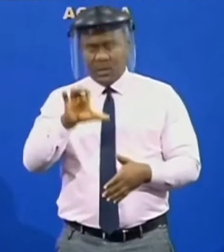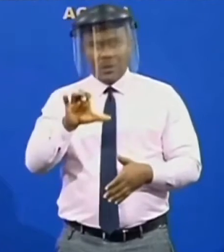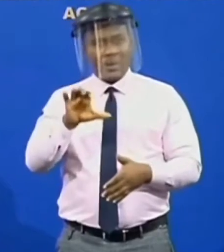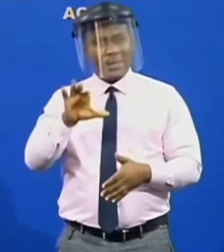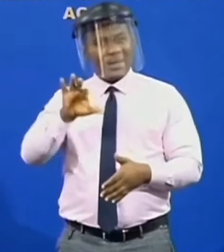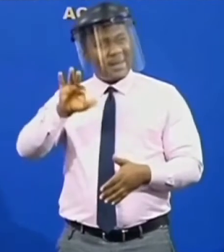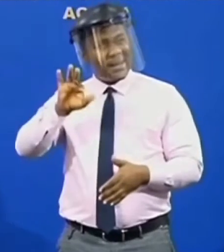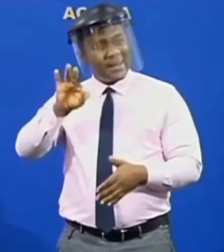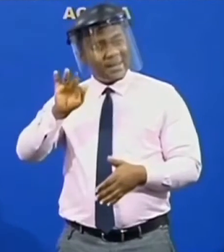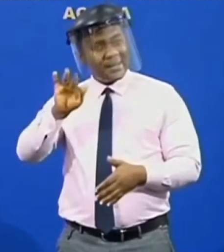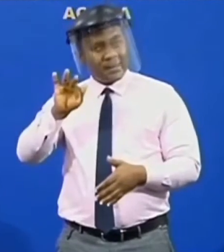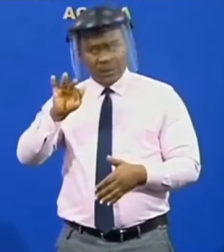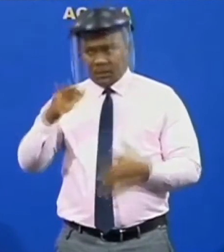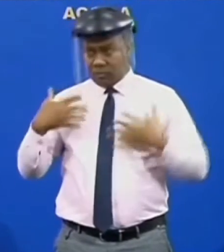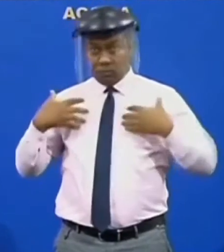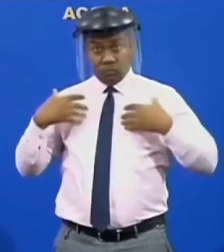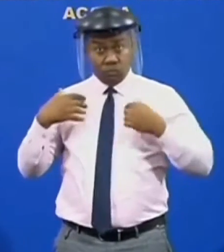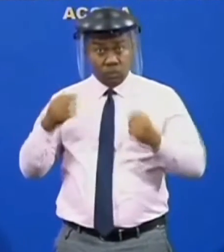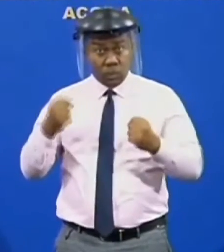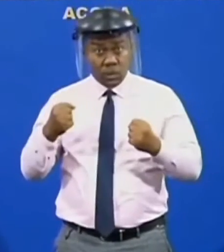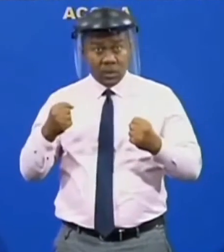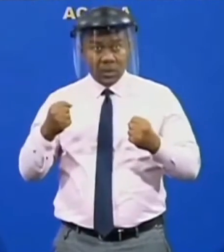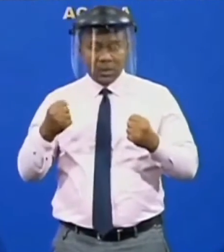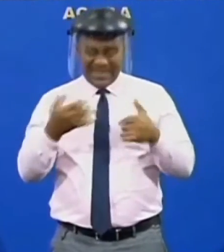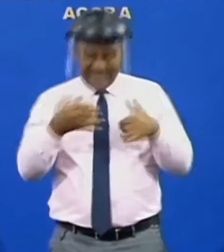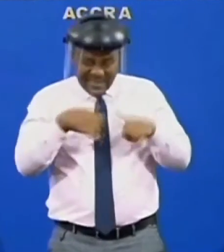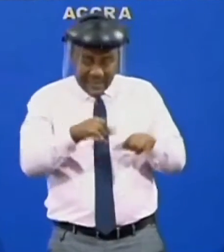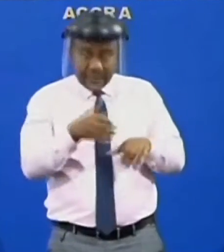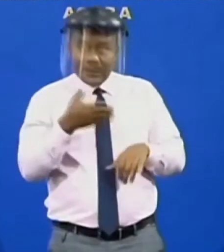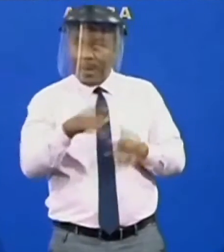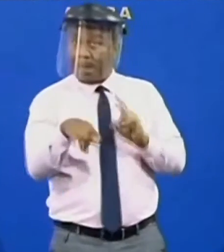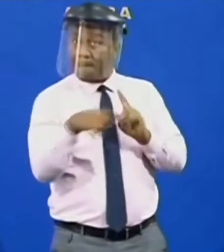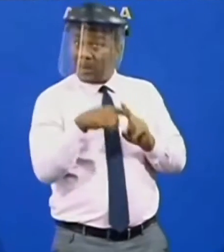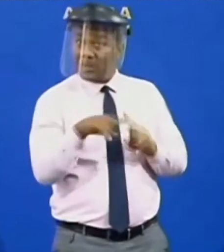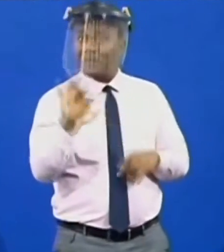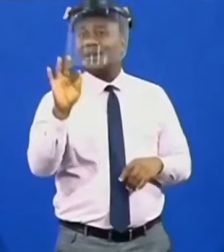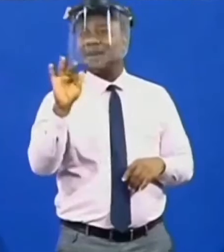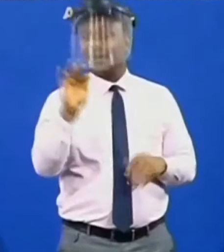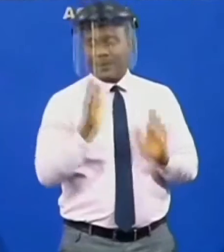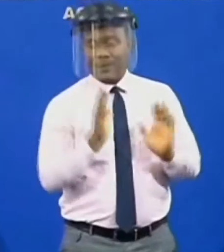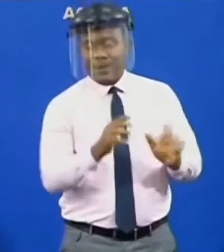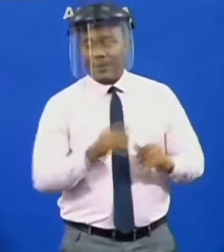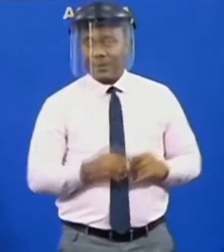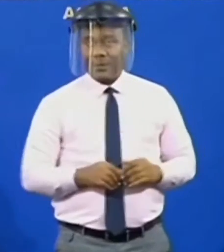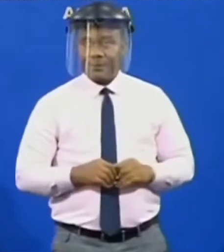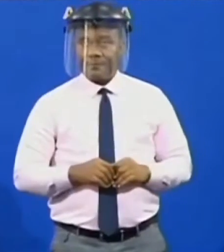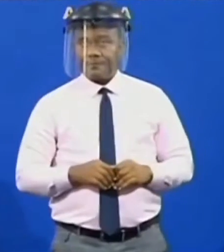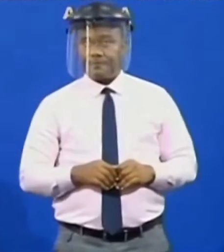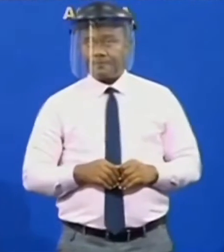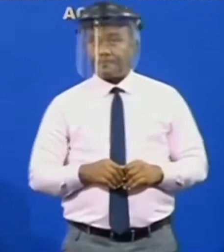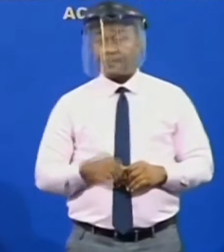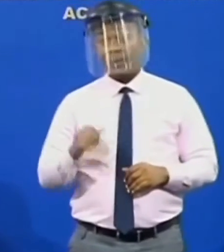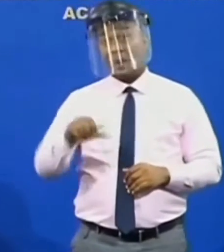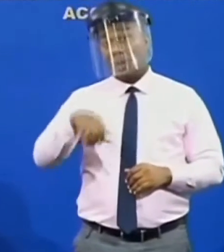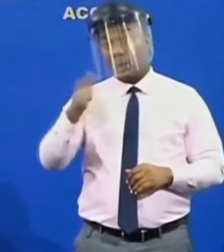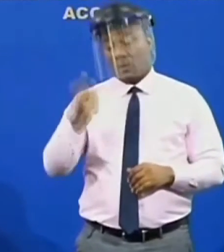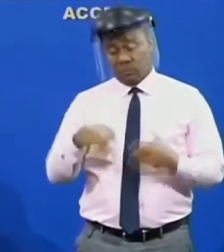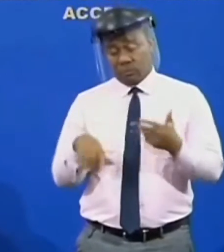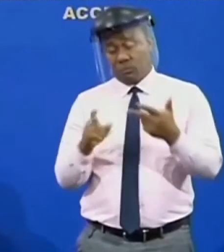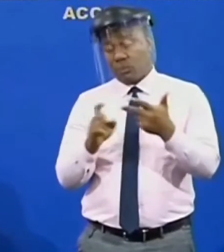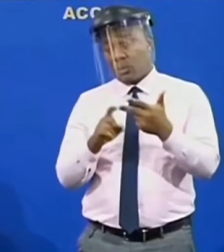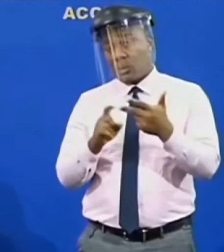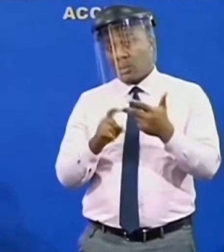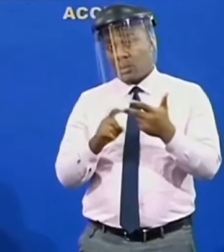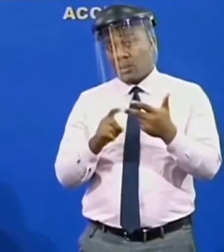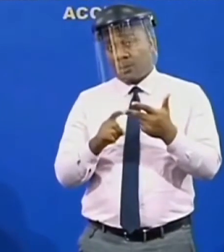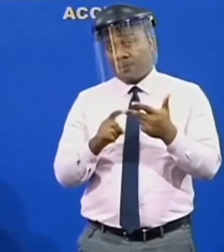recovered and the active cases are 19. The other highest burden area